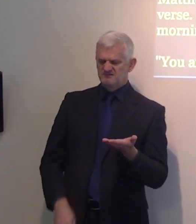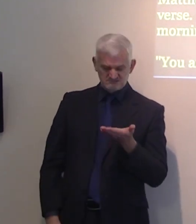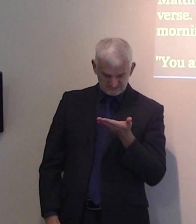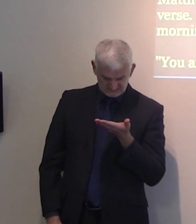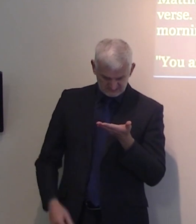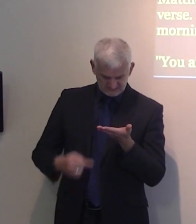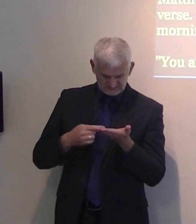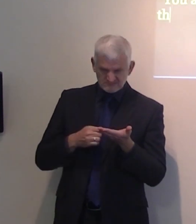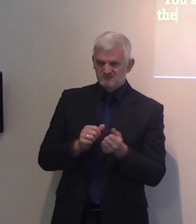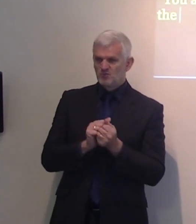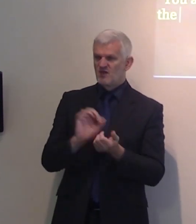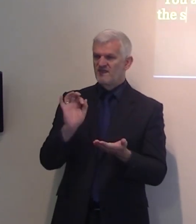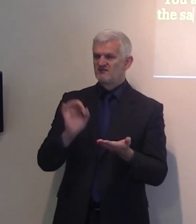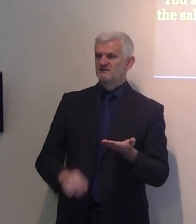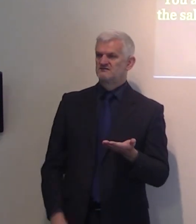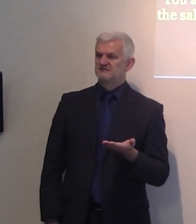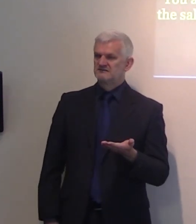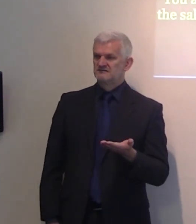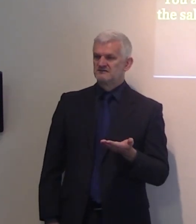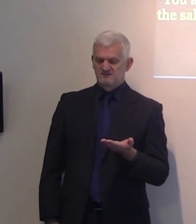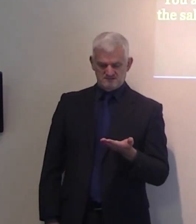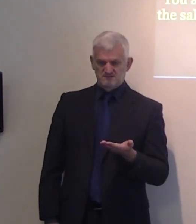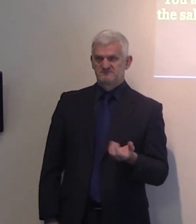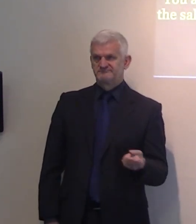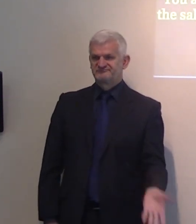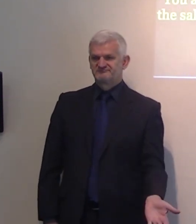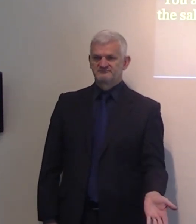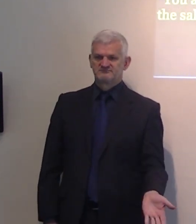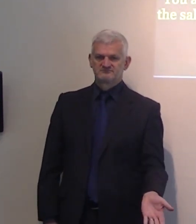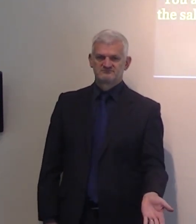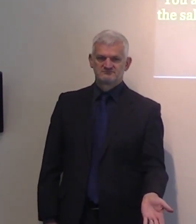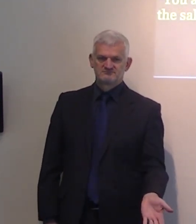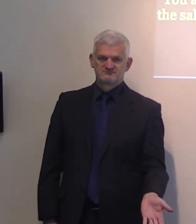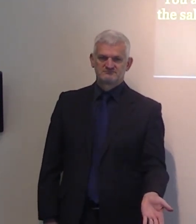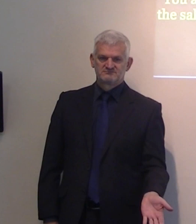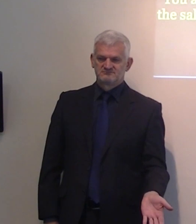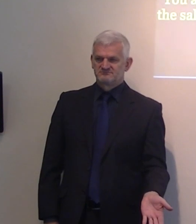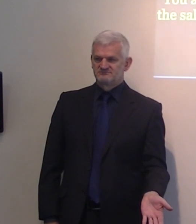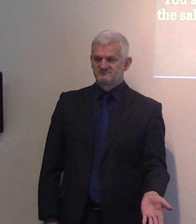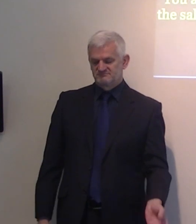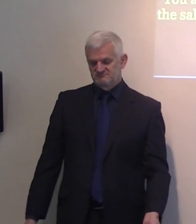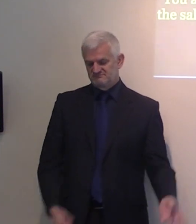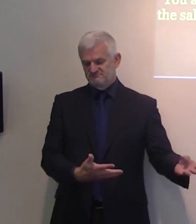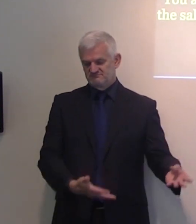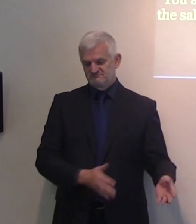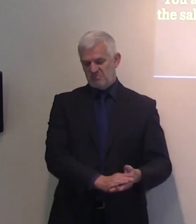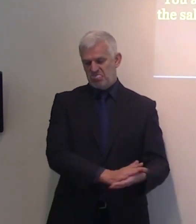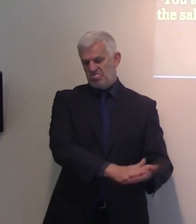It is thenceforth good for nothing, but to be cast out and to be trodden at the